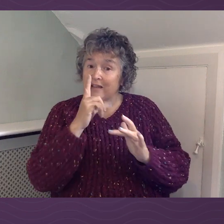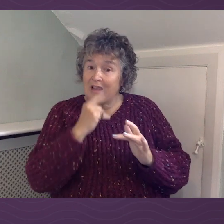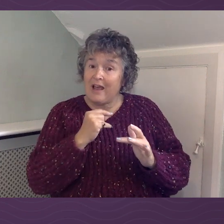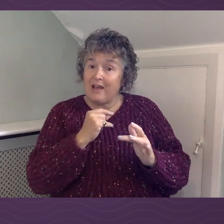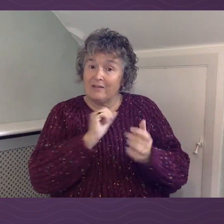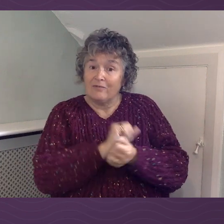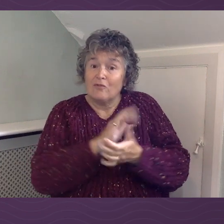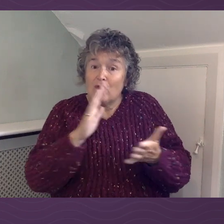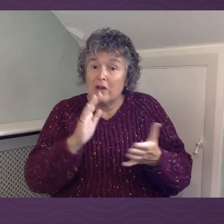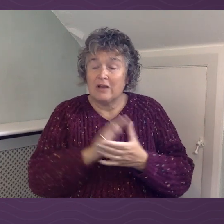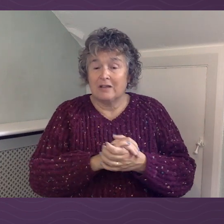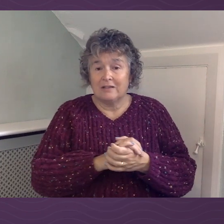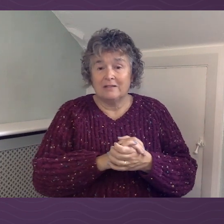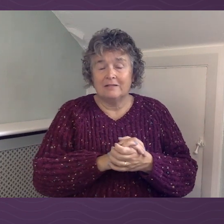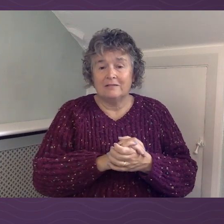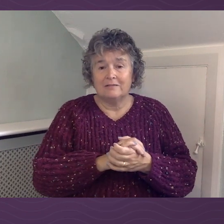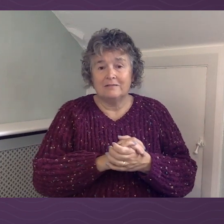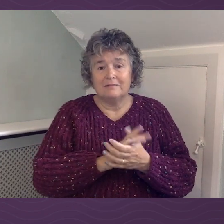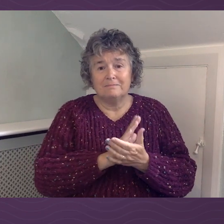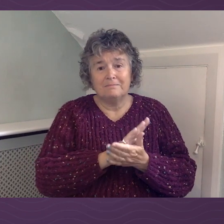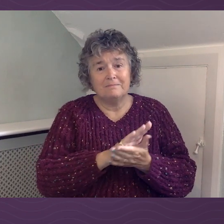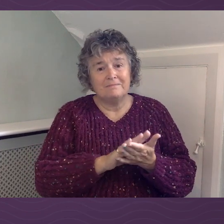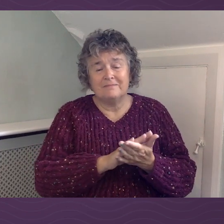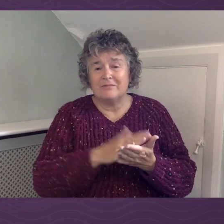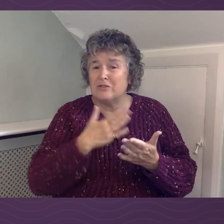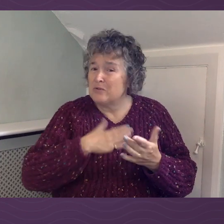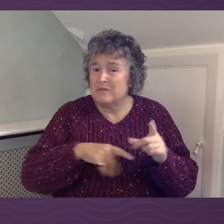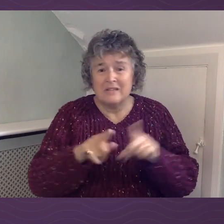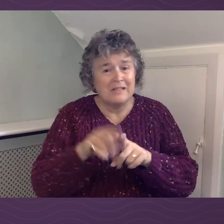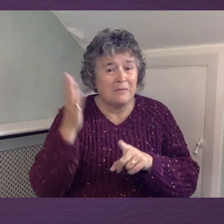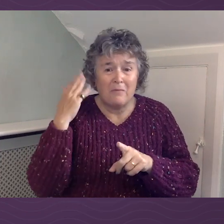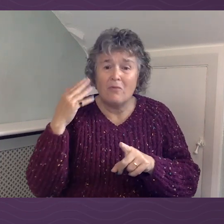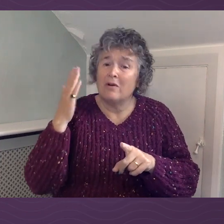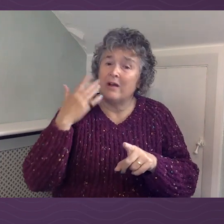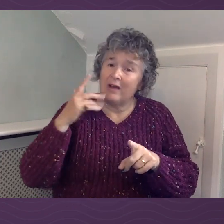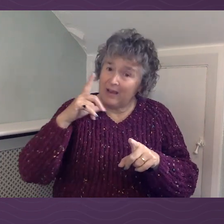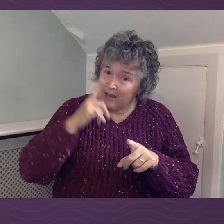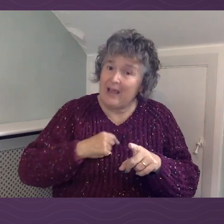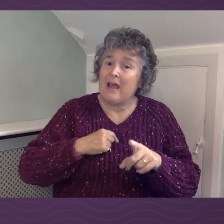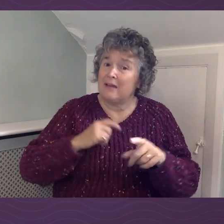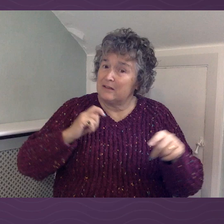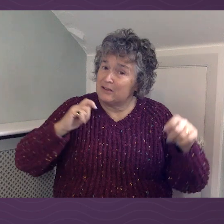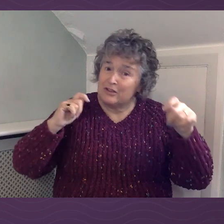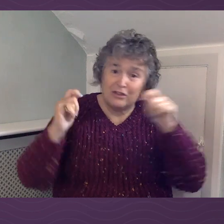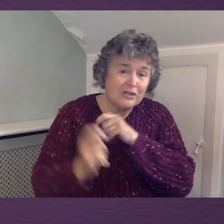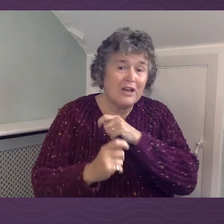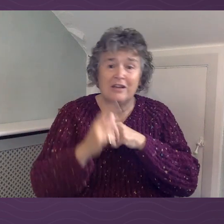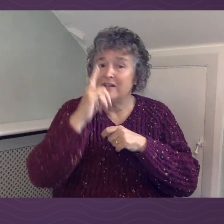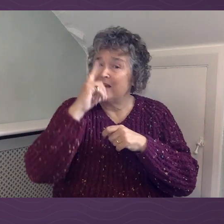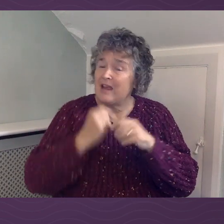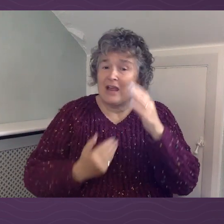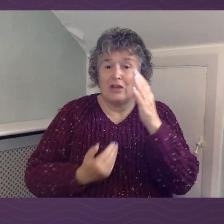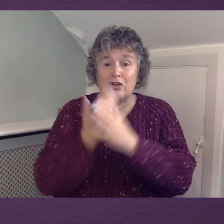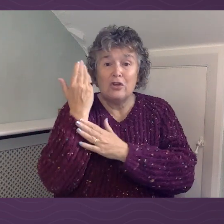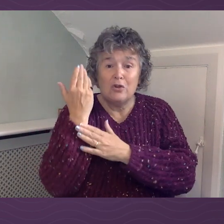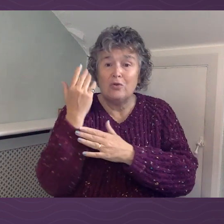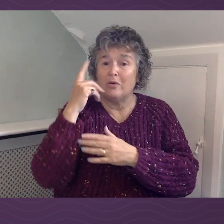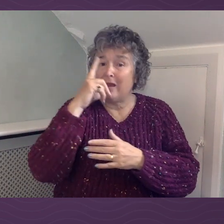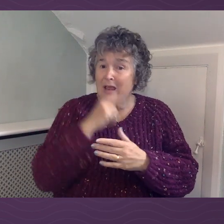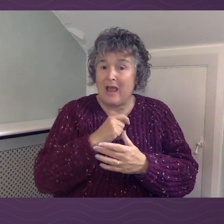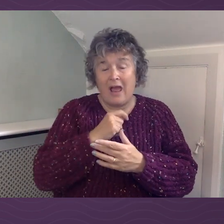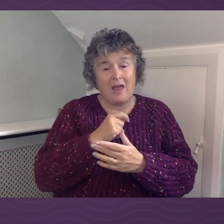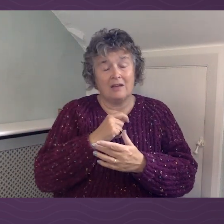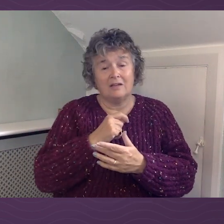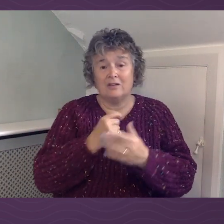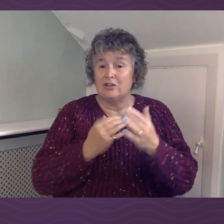It means you do not have to be the person you've always been, because you can become the person God has made